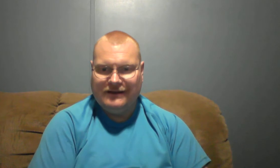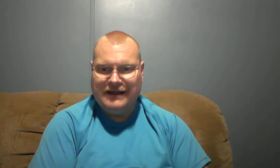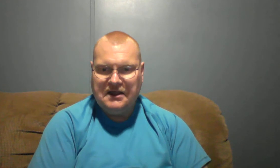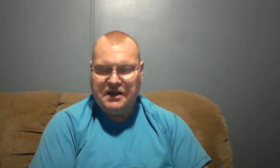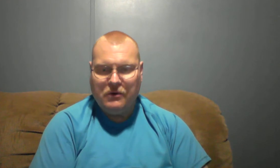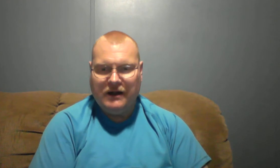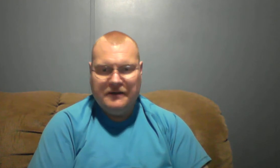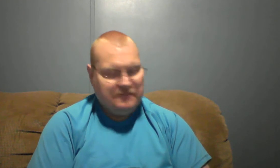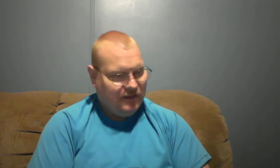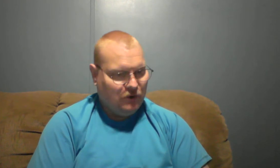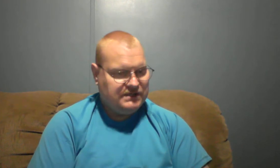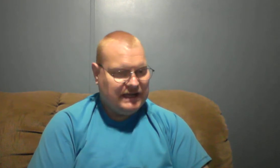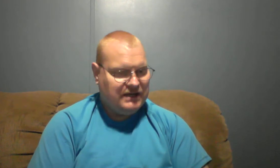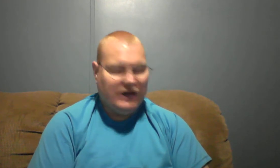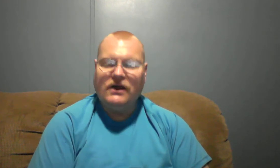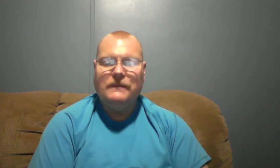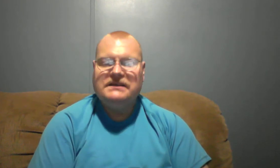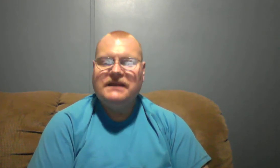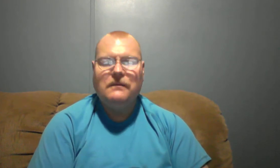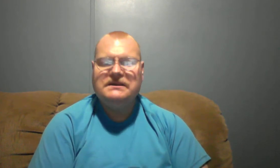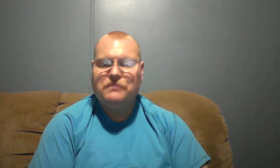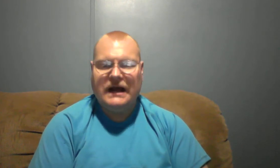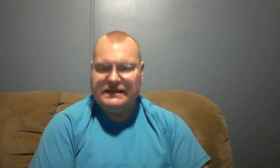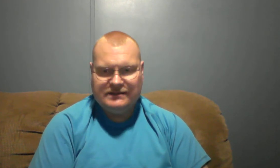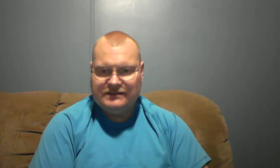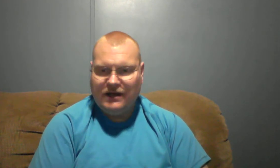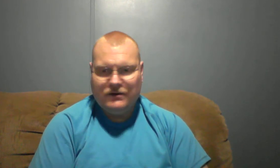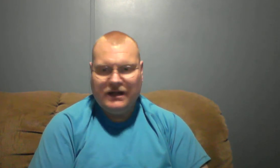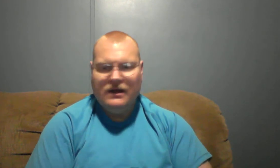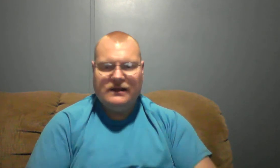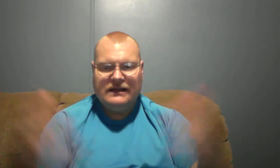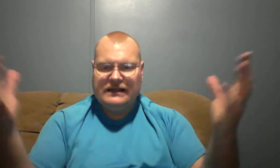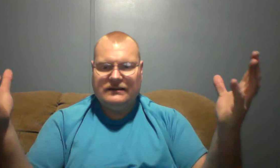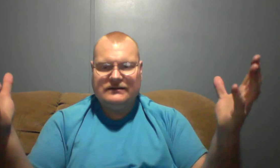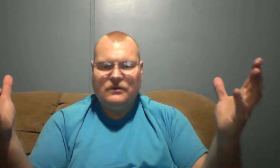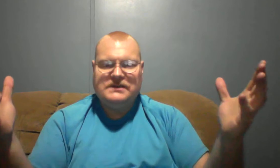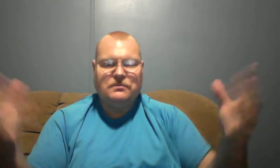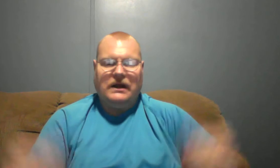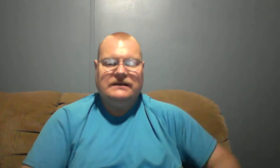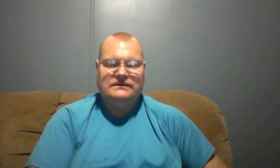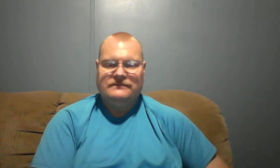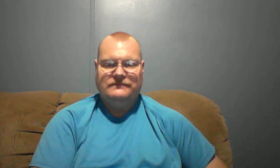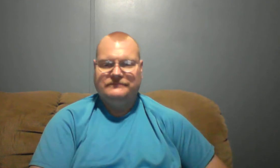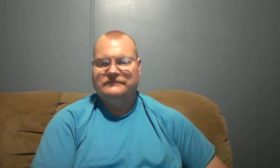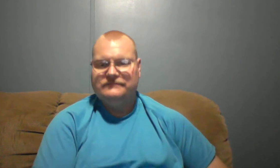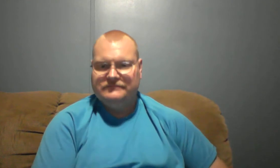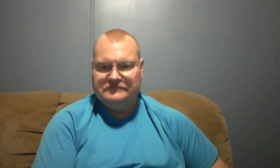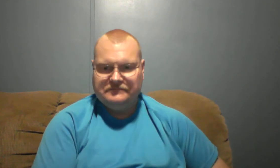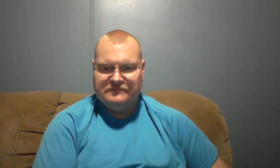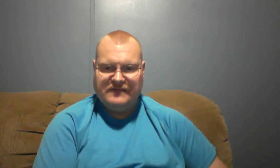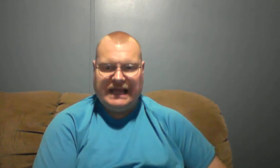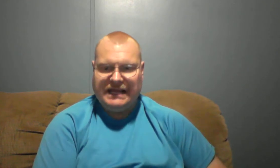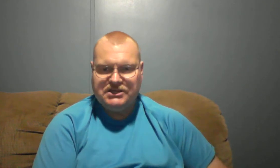You know what? Lord said, you know, don't be, don't be surprised. Don't, don't, don't be surprised. They hate you.